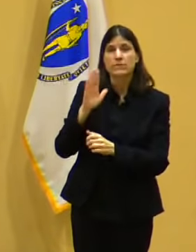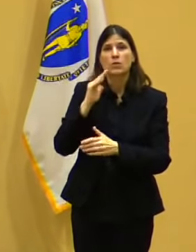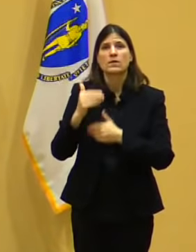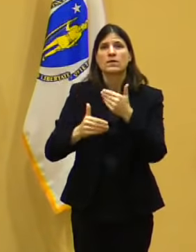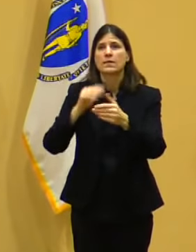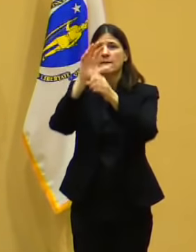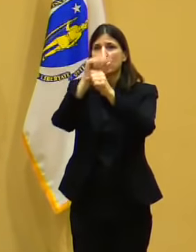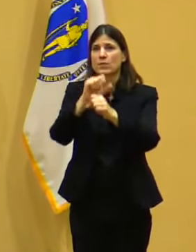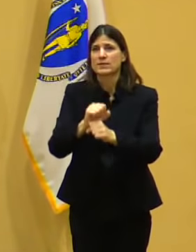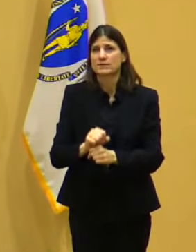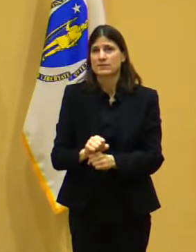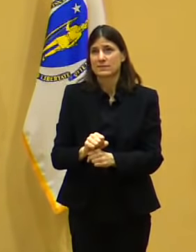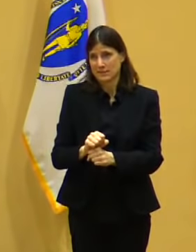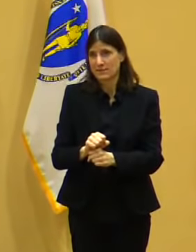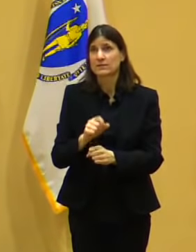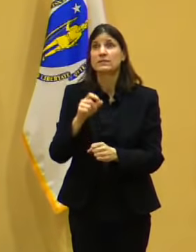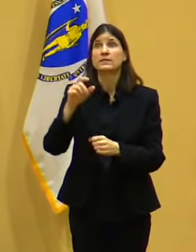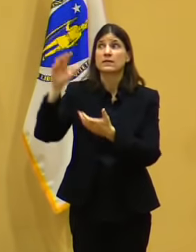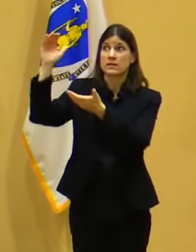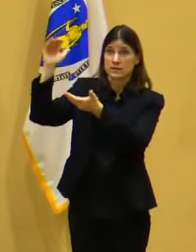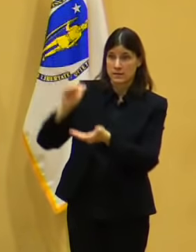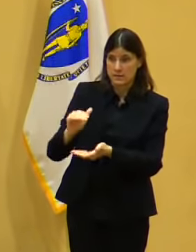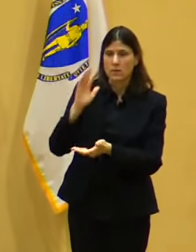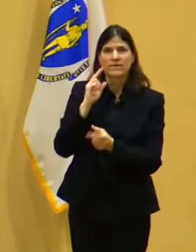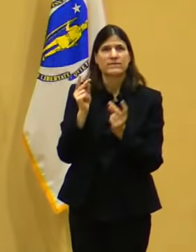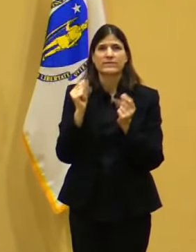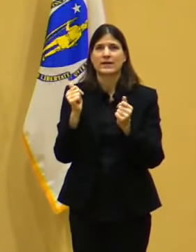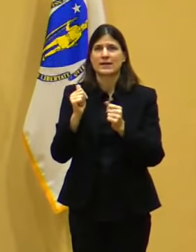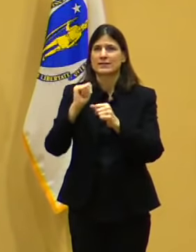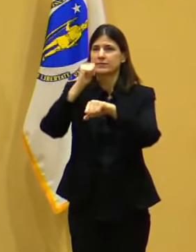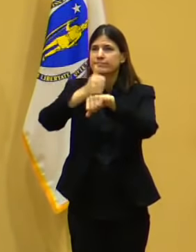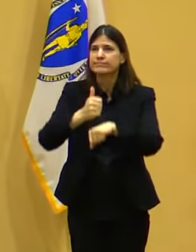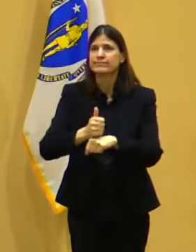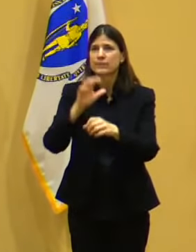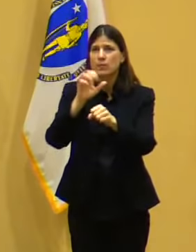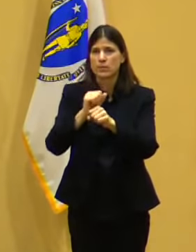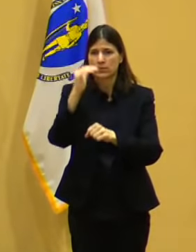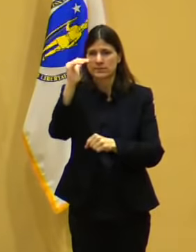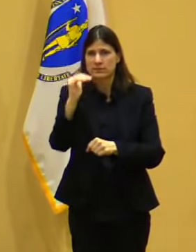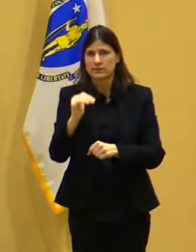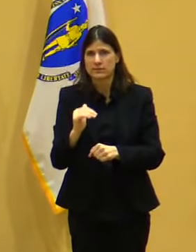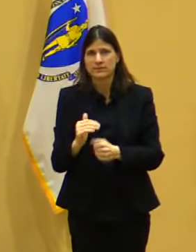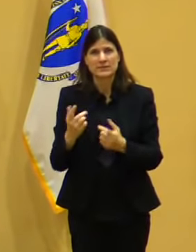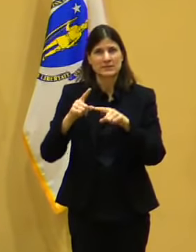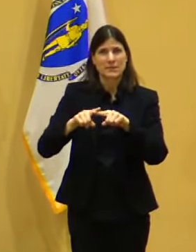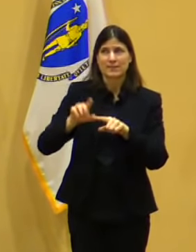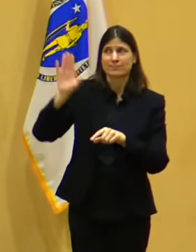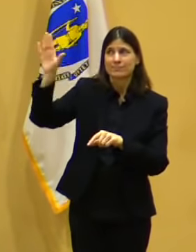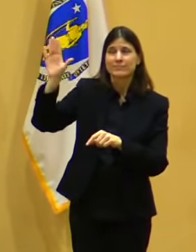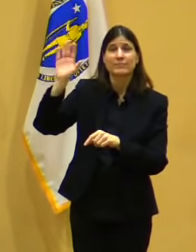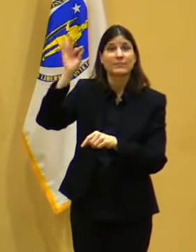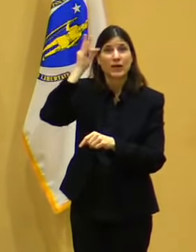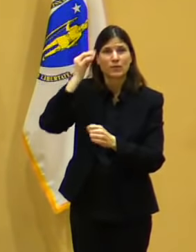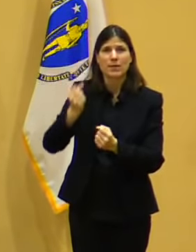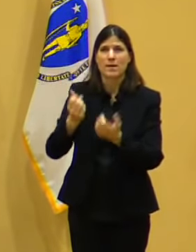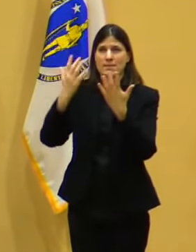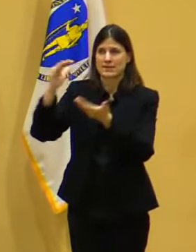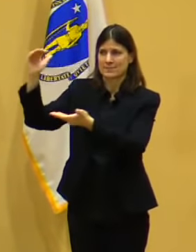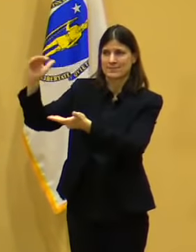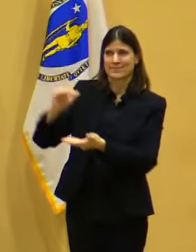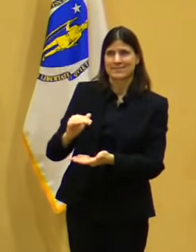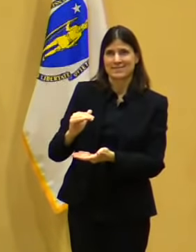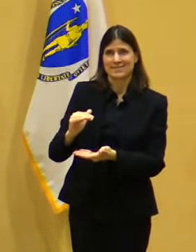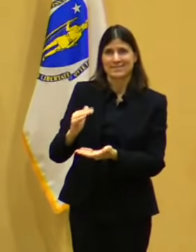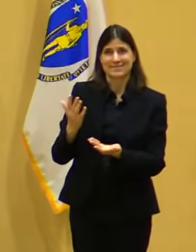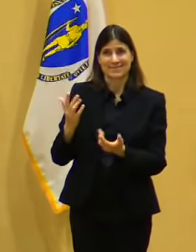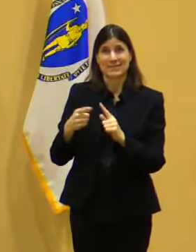along our distribution timeline. Ultimately, we have to rely on the supply that we receive from the federal government, but we will be ready